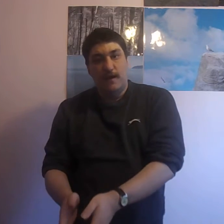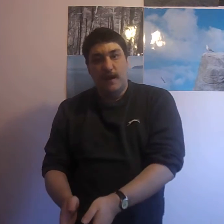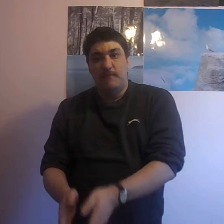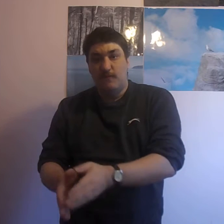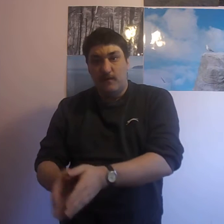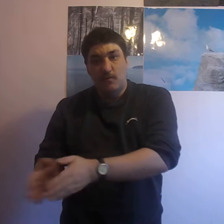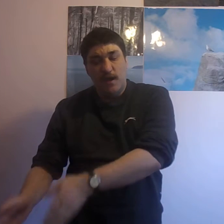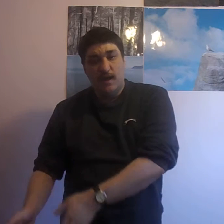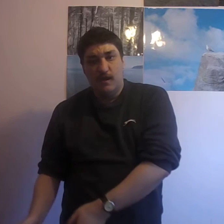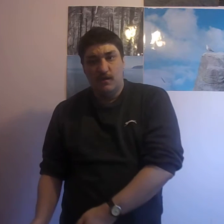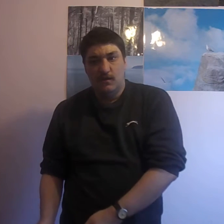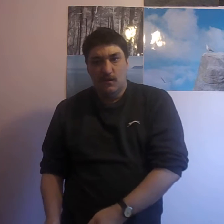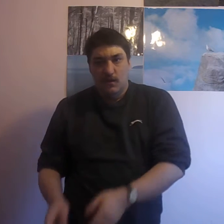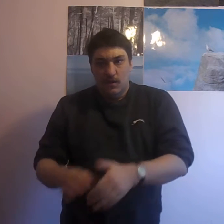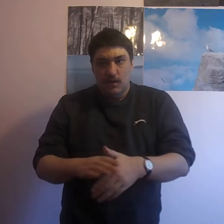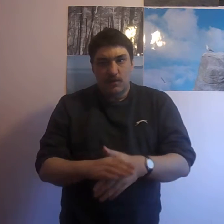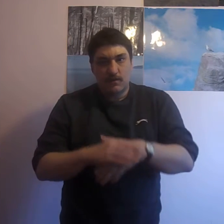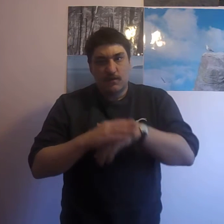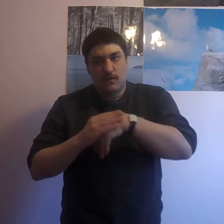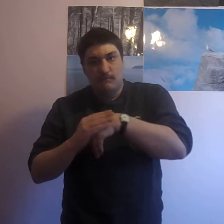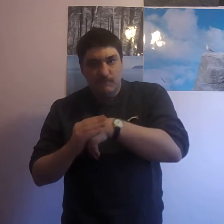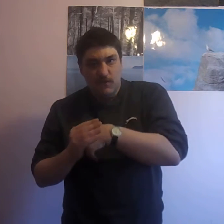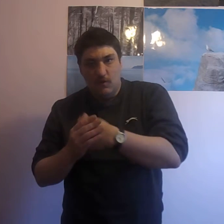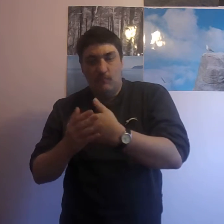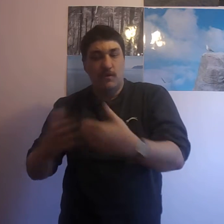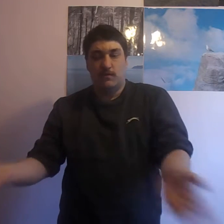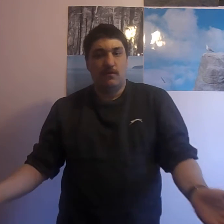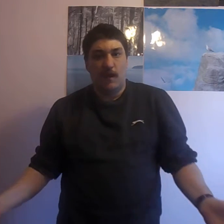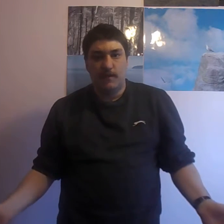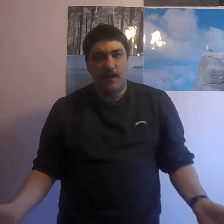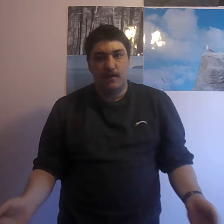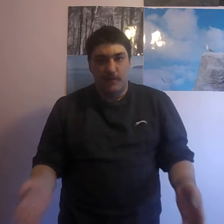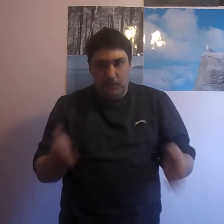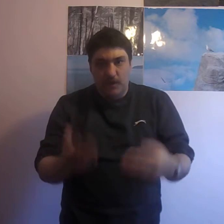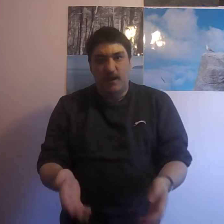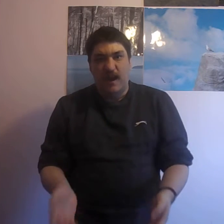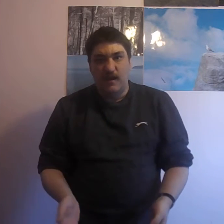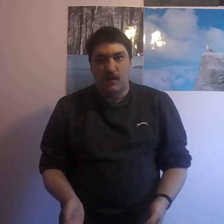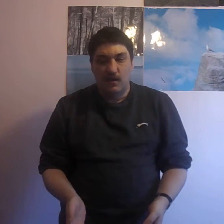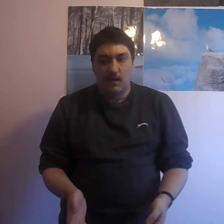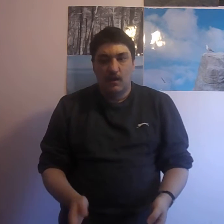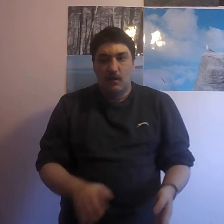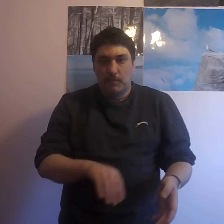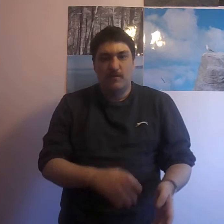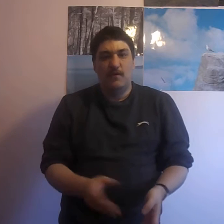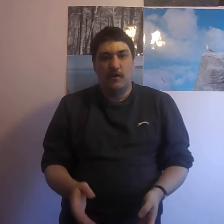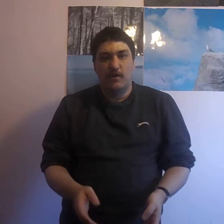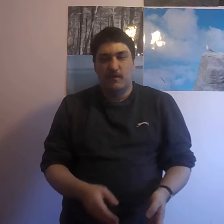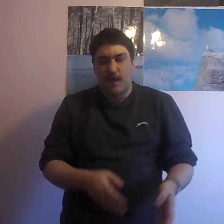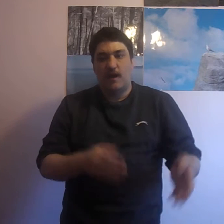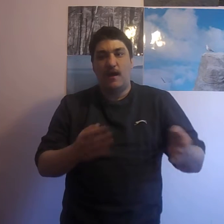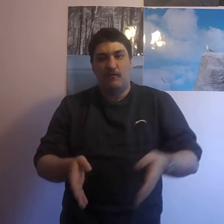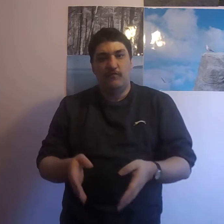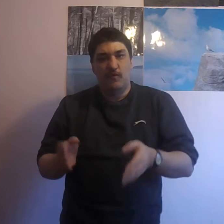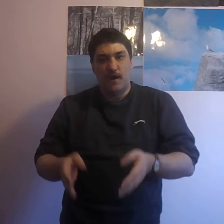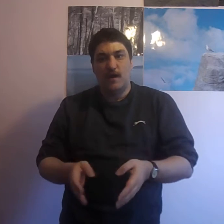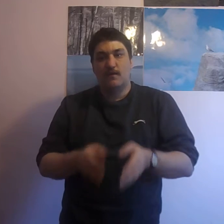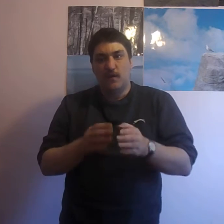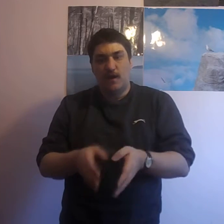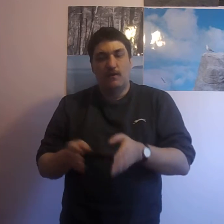game is very weak. It's almost like they put it in, but they want you to get it out of the way as quickly as